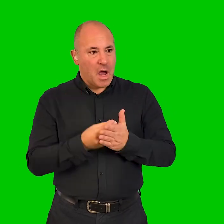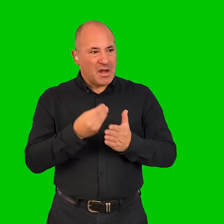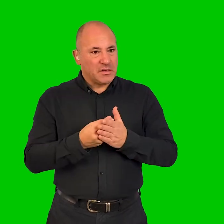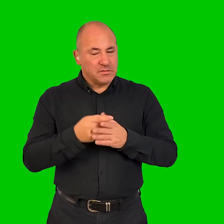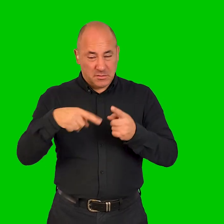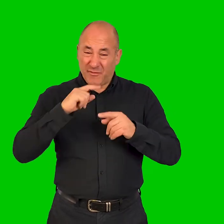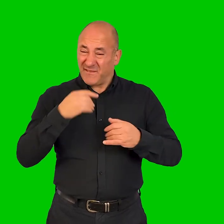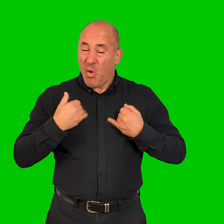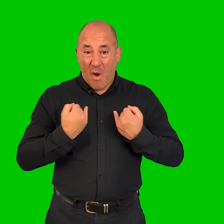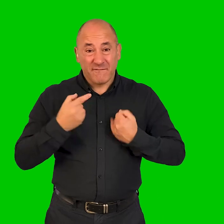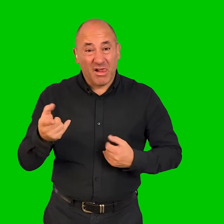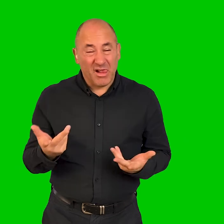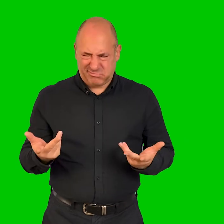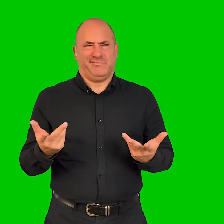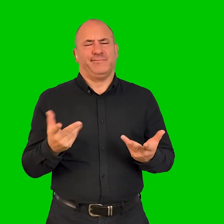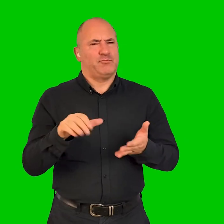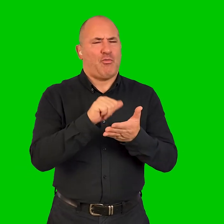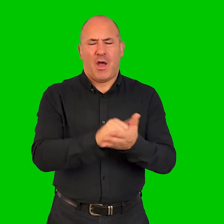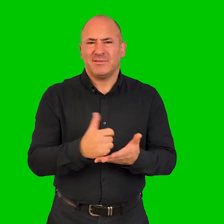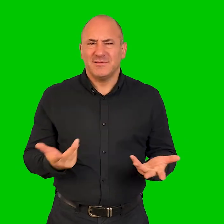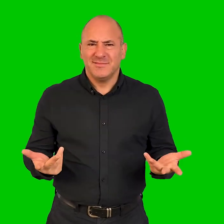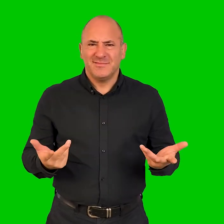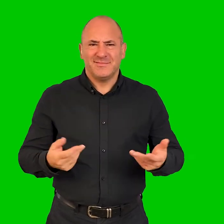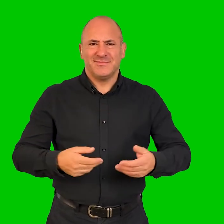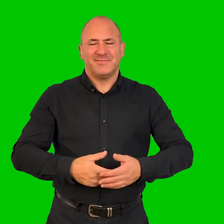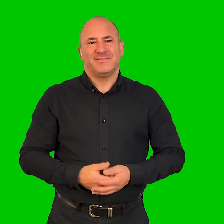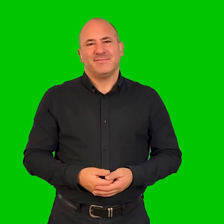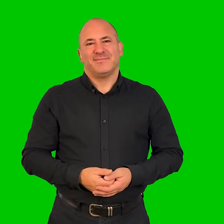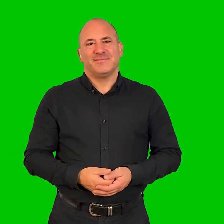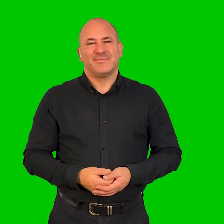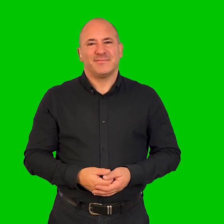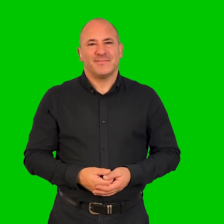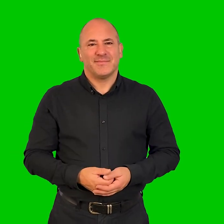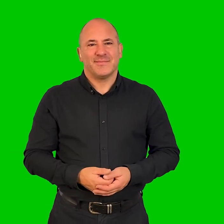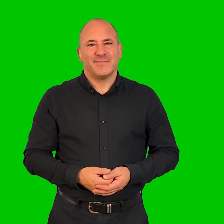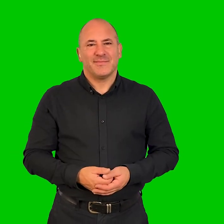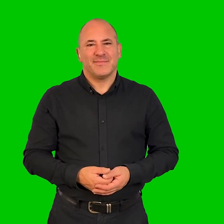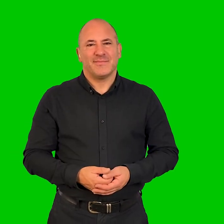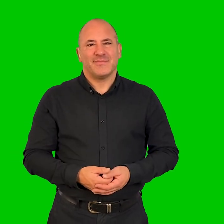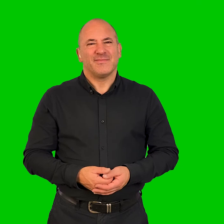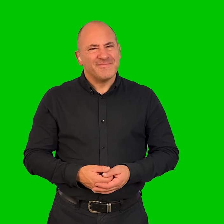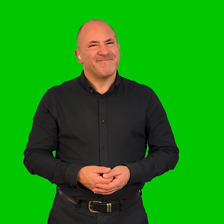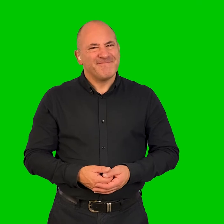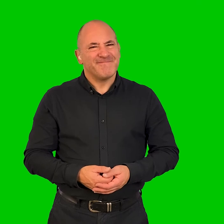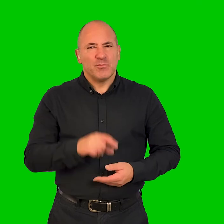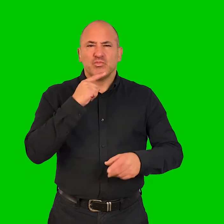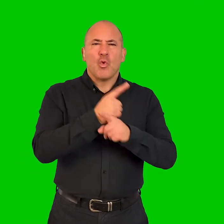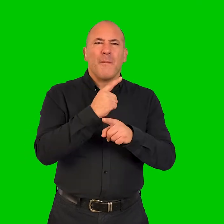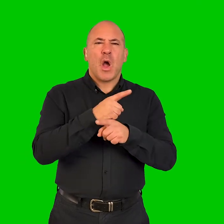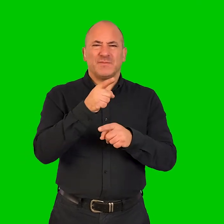being able to provide access when they've got, they haven't got the finances, you know. Yeah. You, you talked about, you know, how, you know, you're taking on